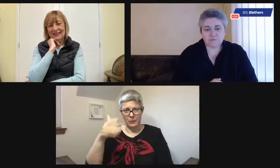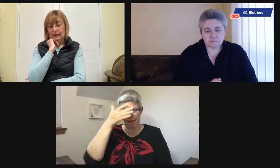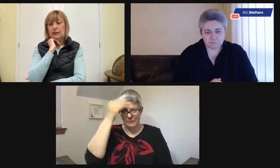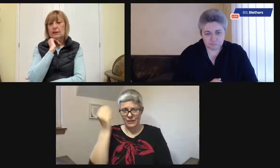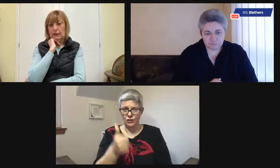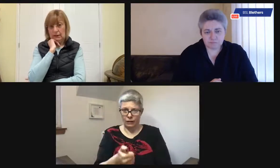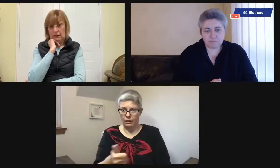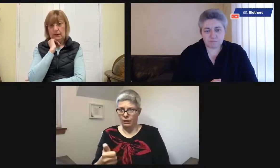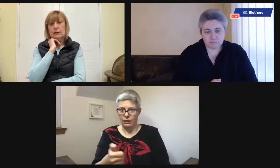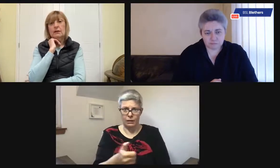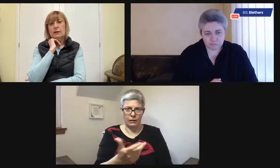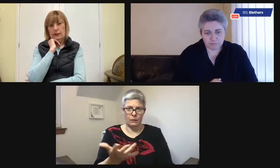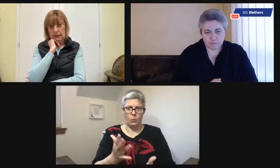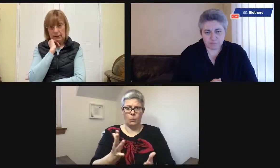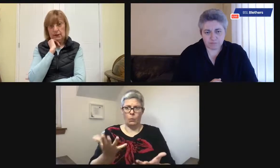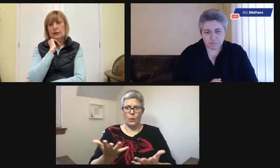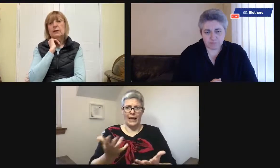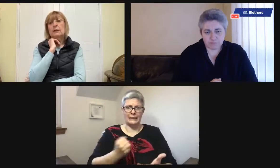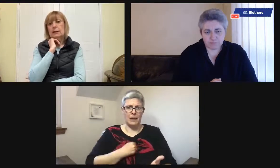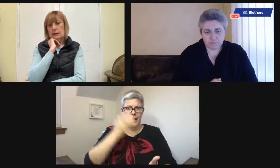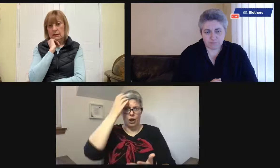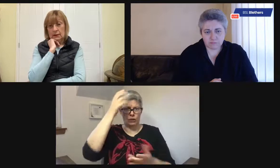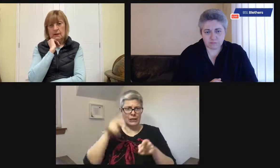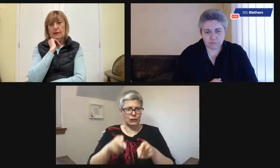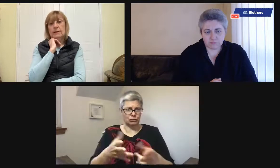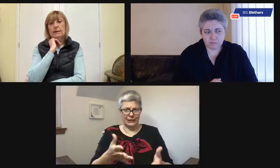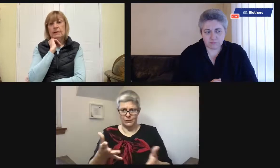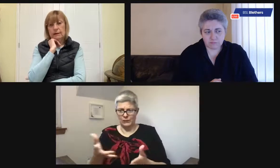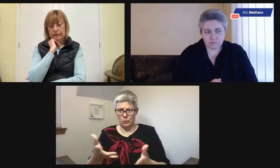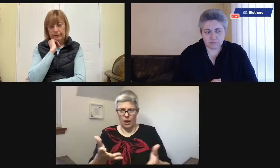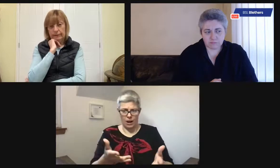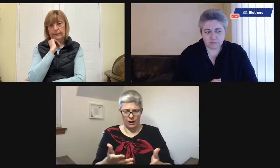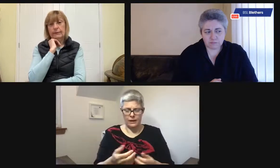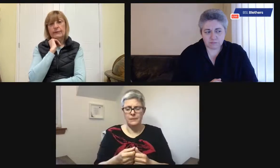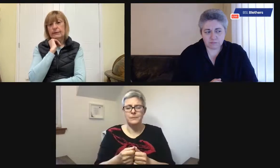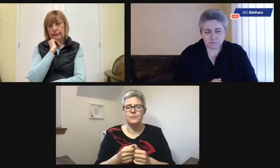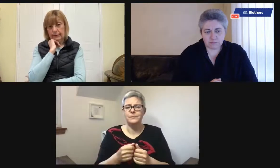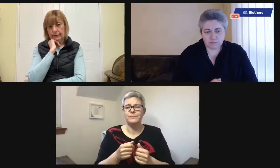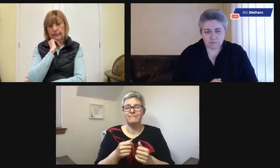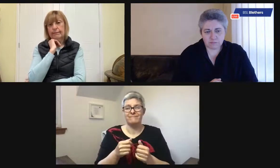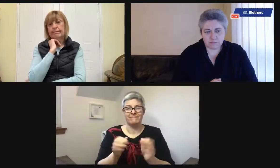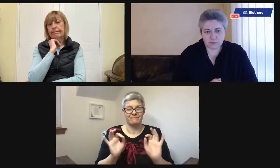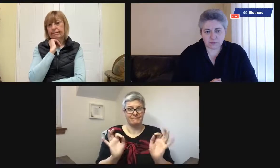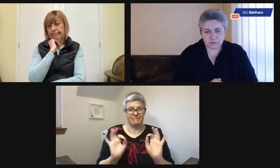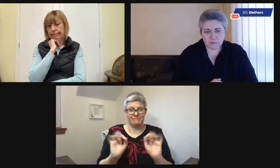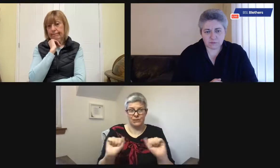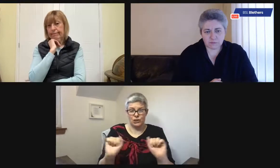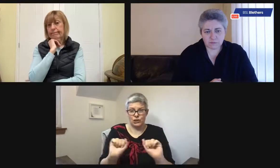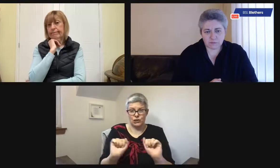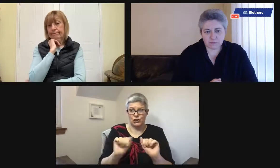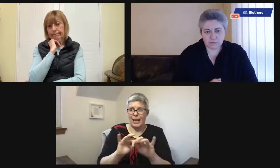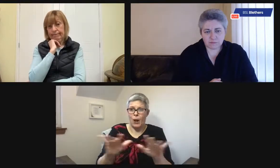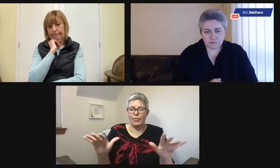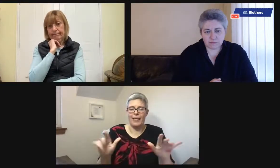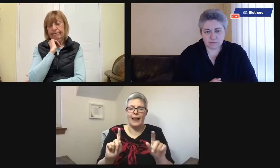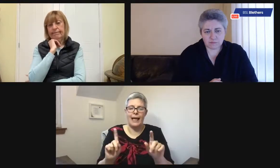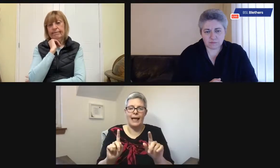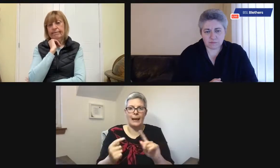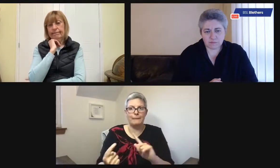available on our TV screens. And that can be very confusing to someone with dementia. Which channel? Where's my Coronation Street?